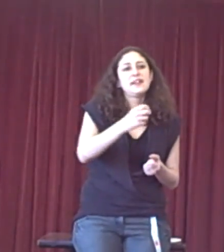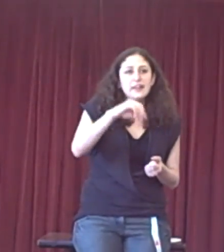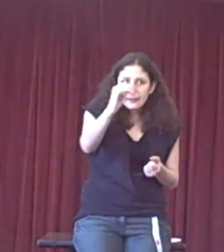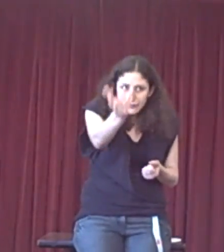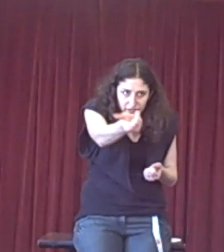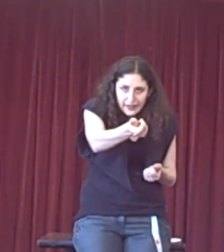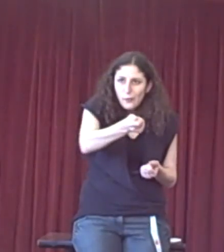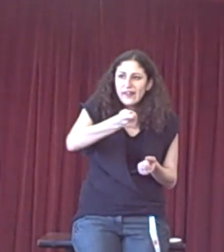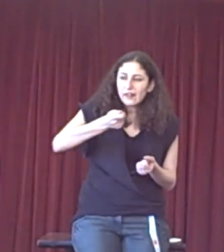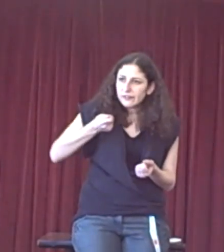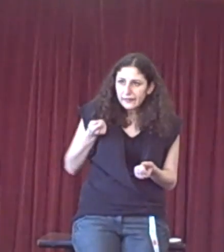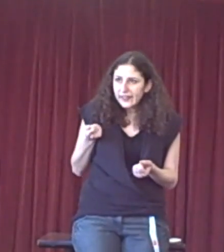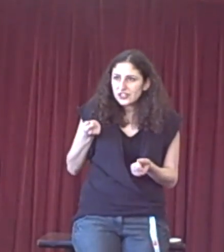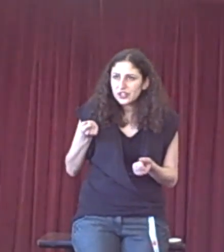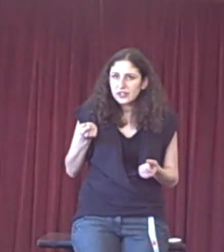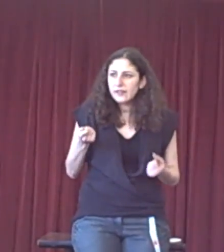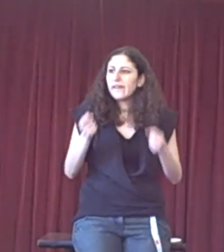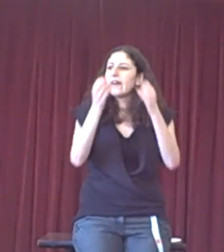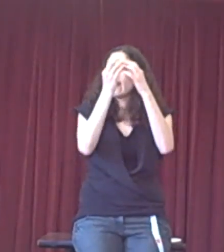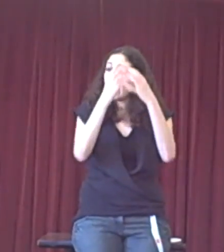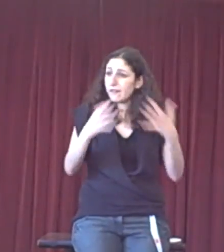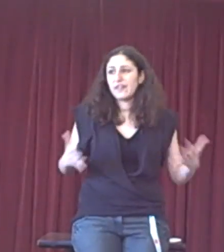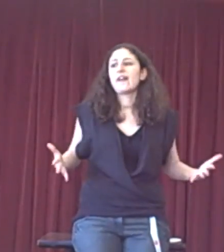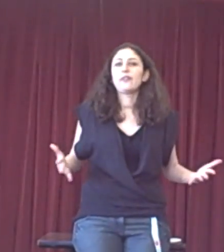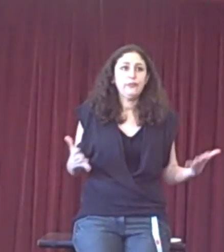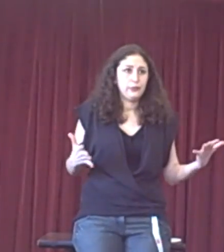If you take away that foundation, everything else falls.